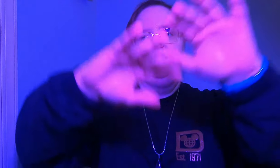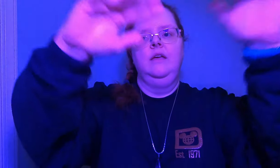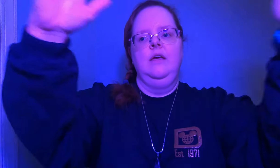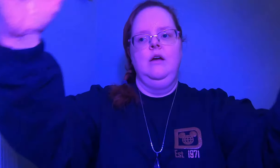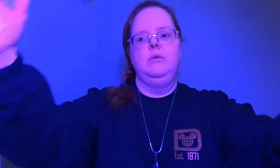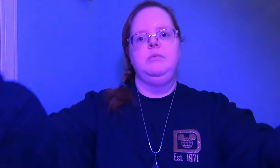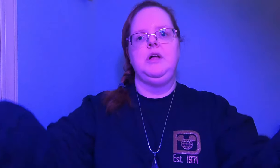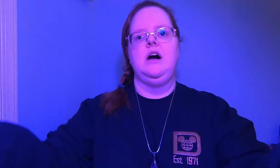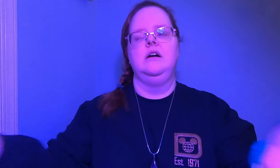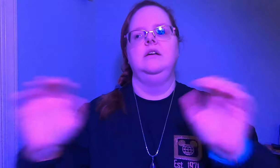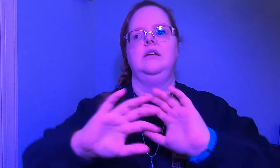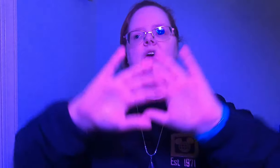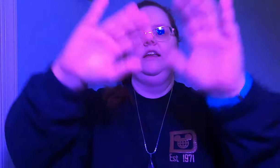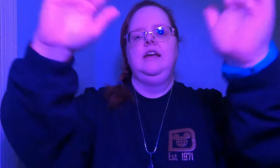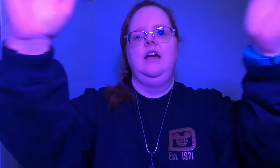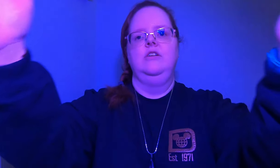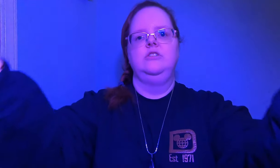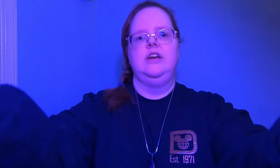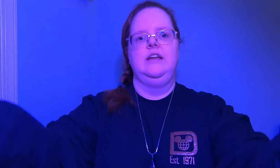we block any energetic